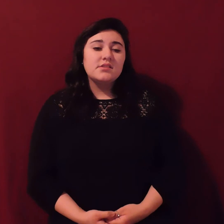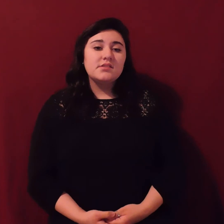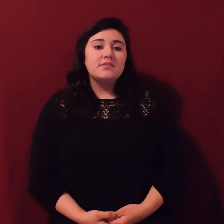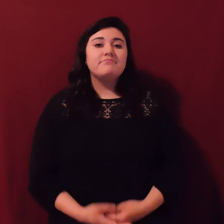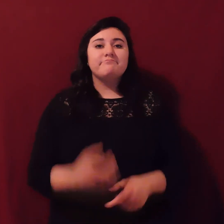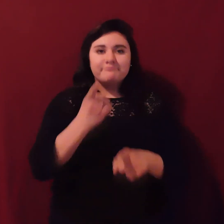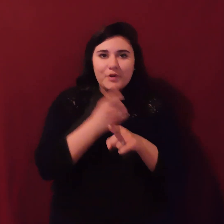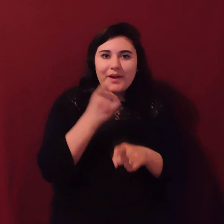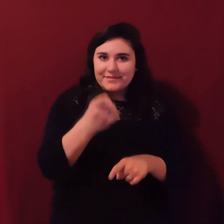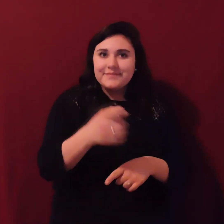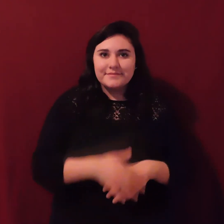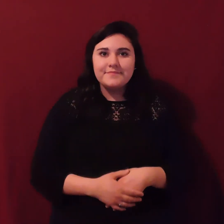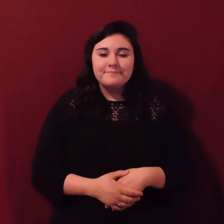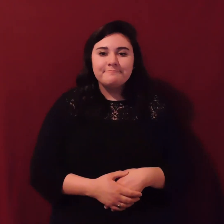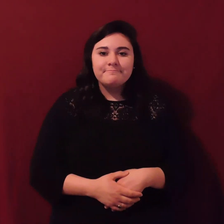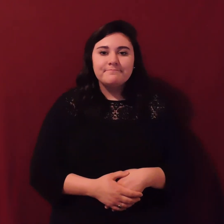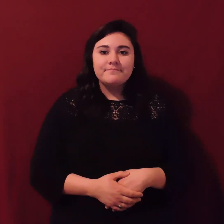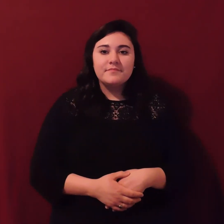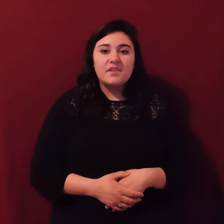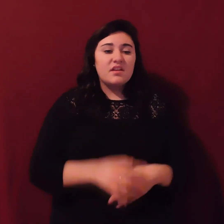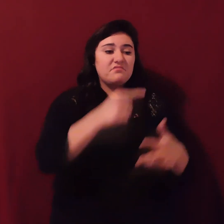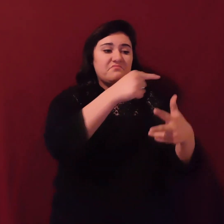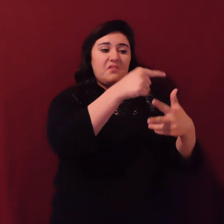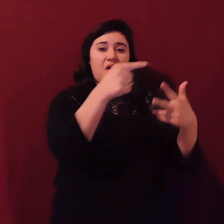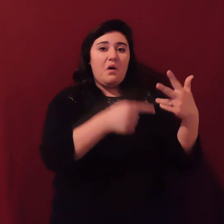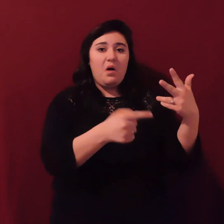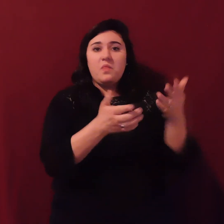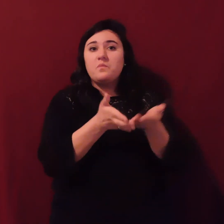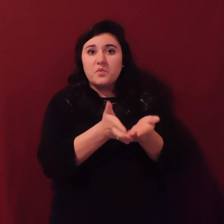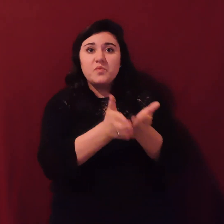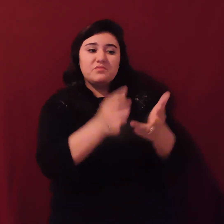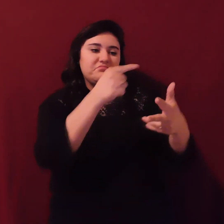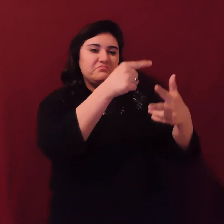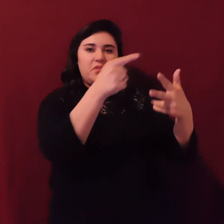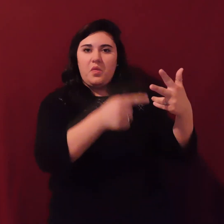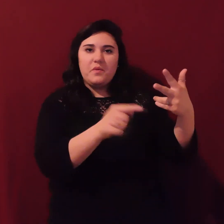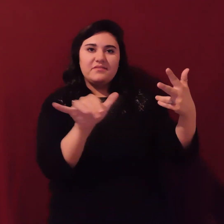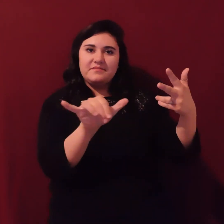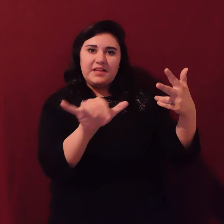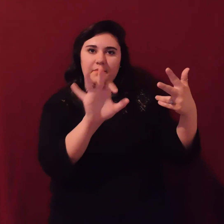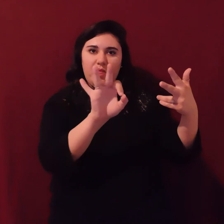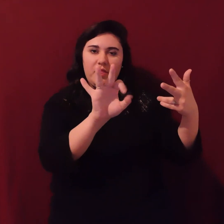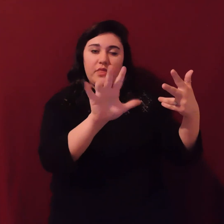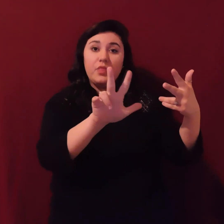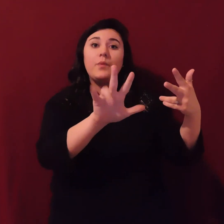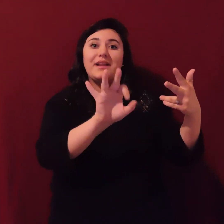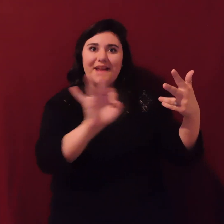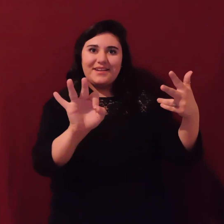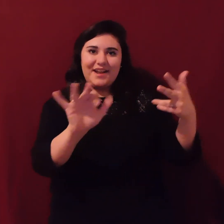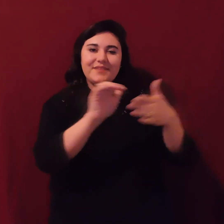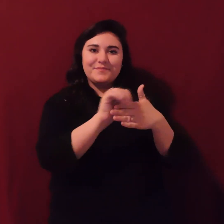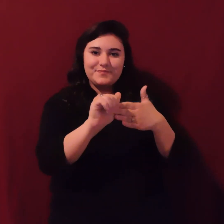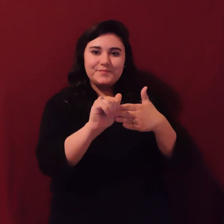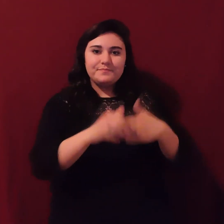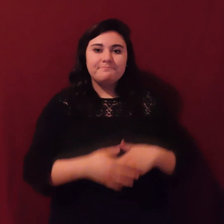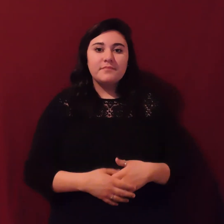And it goes on all three ships, both the Carnival, the Disney, and the Celebrity Cruise. But Dr. McCoy is only on the Celebrity Cruise.